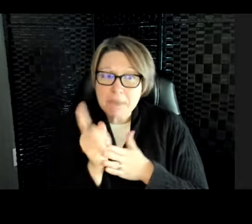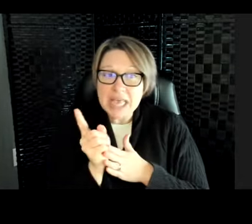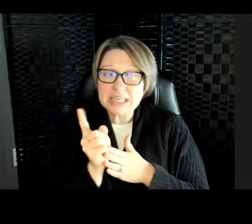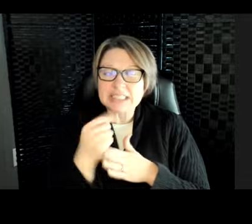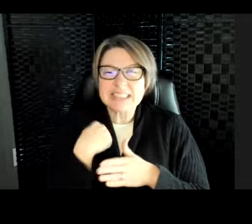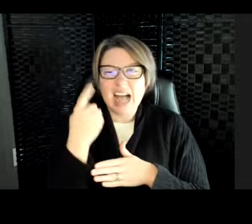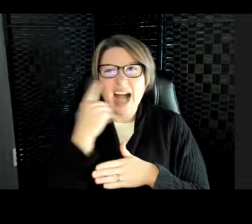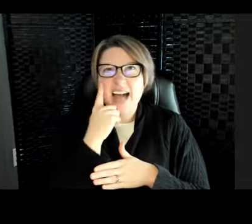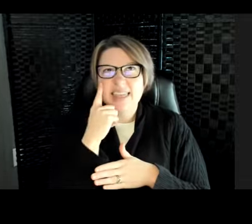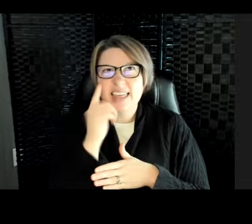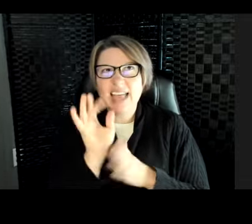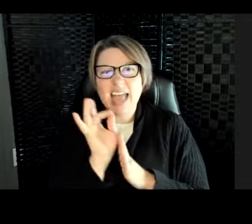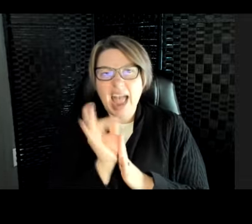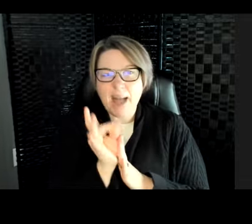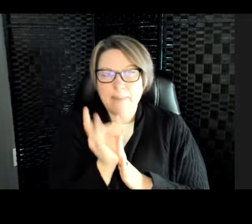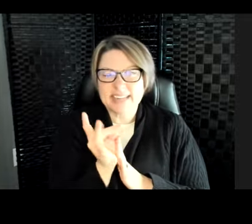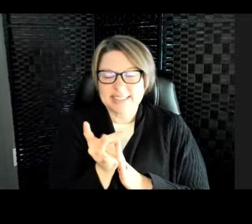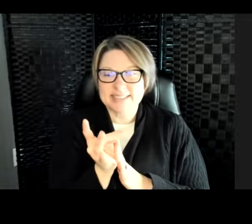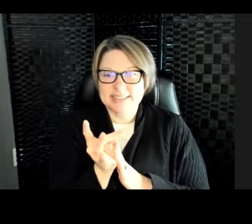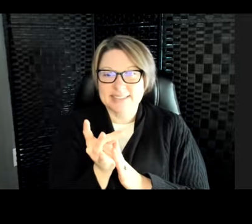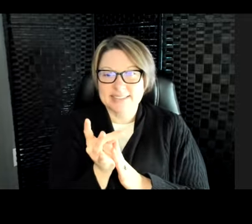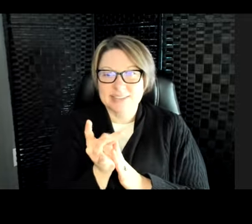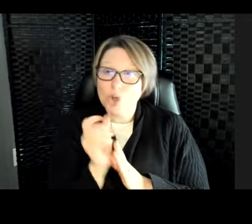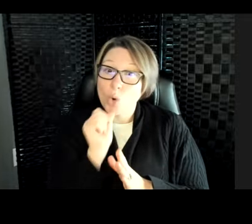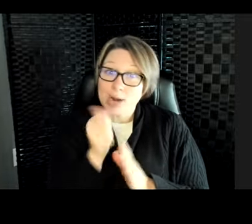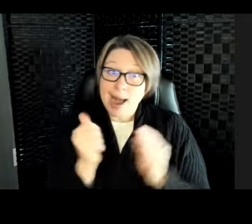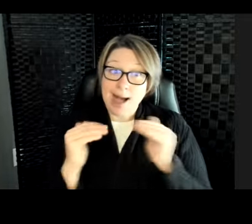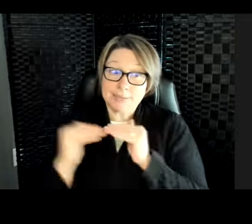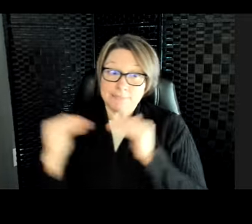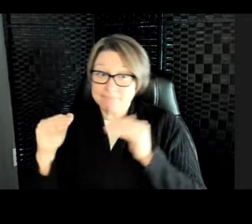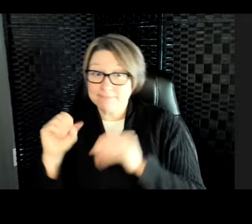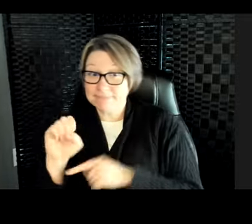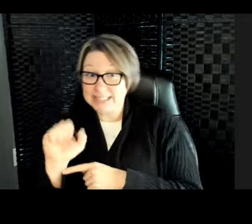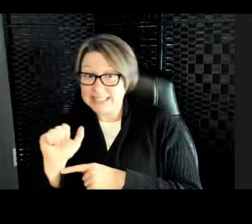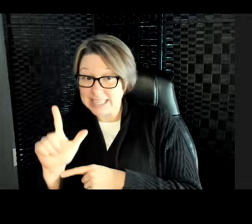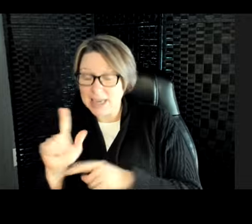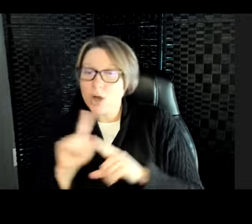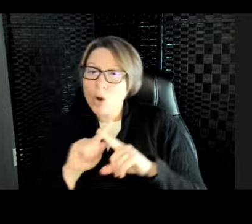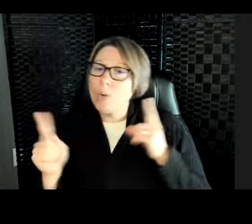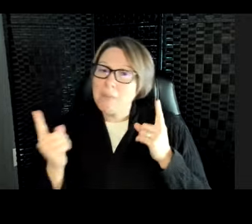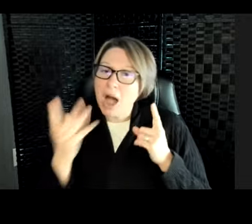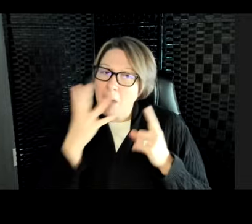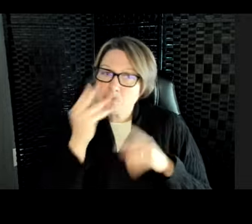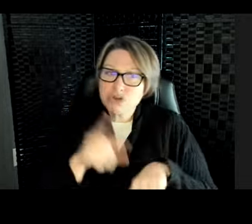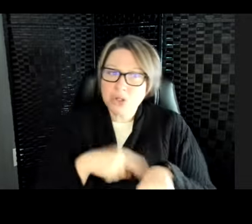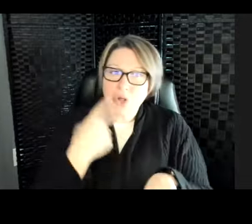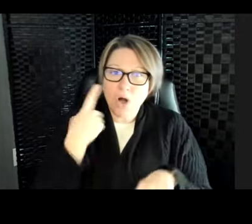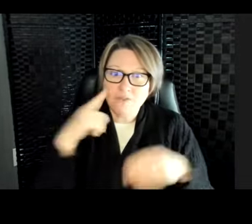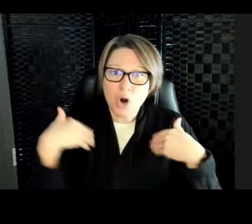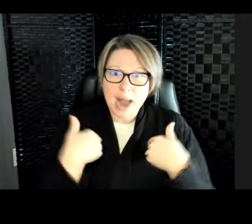eight minutes at a time. So not as long as the seals, but pretty long for an animal that doesn't live in the water.